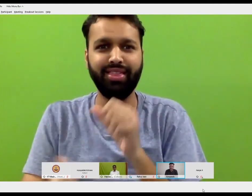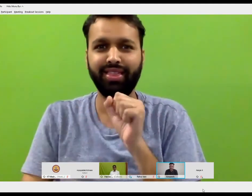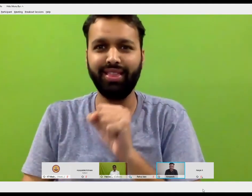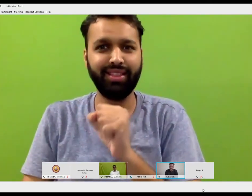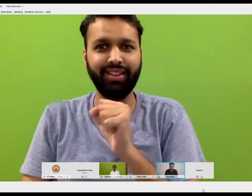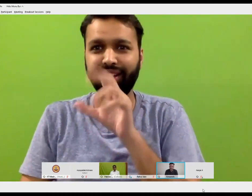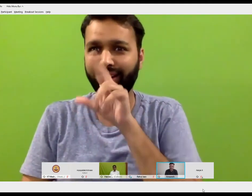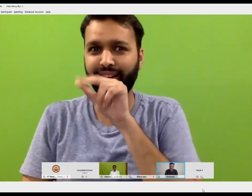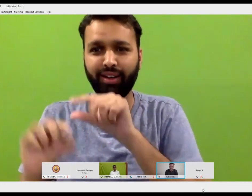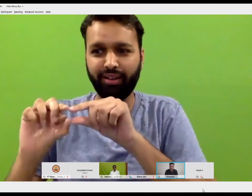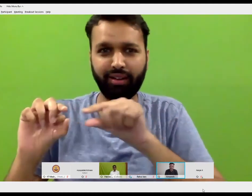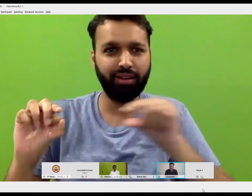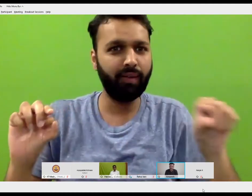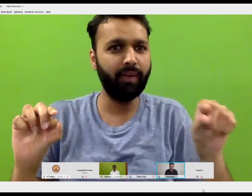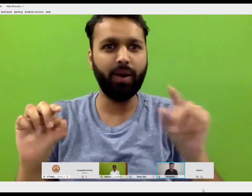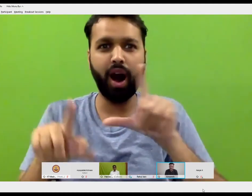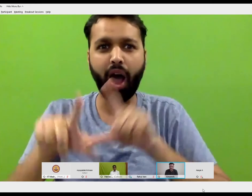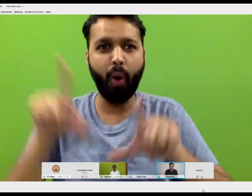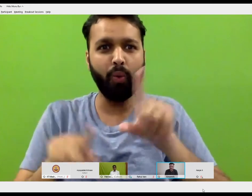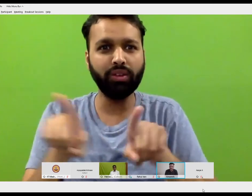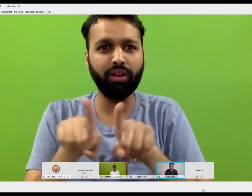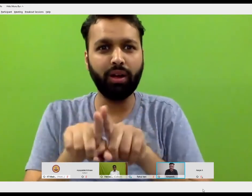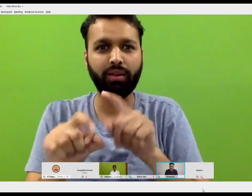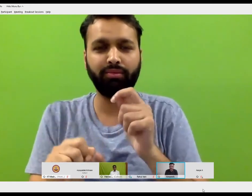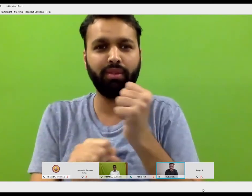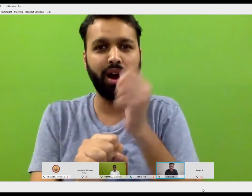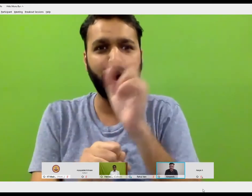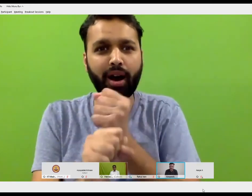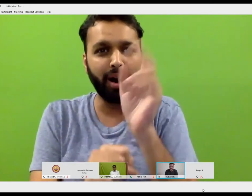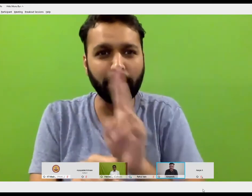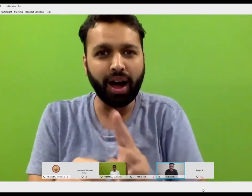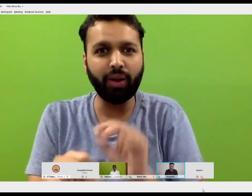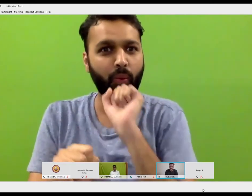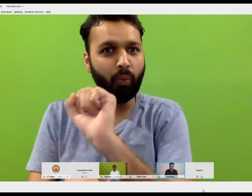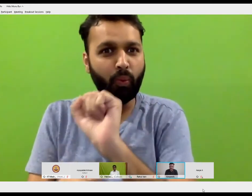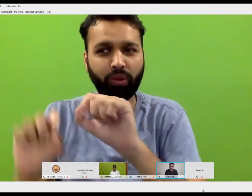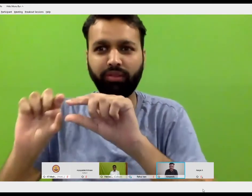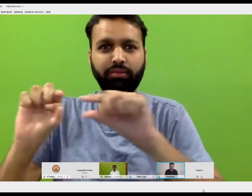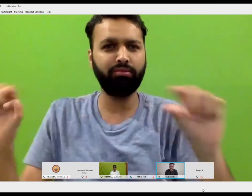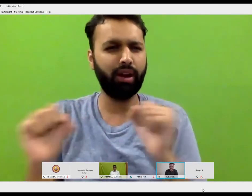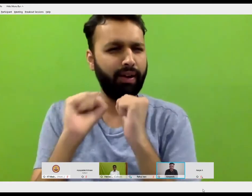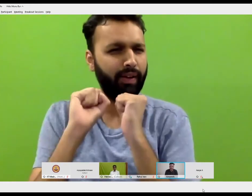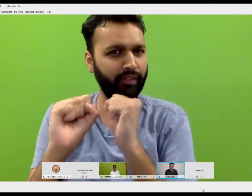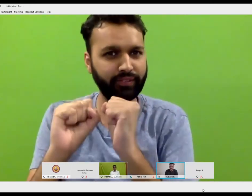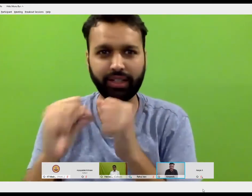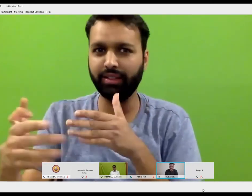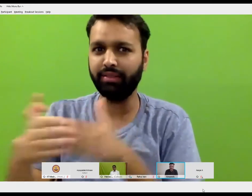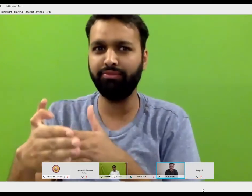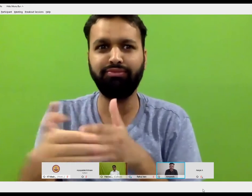be able to speak the whole story out because I wouldn't be able to make this full sentences, the grammar of the spoken